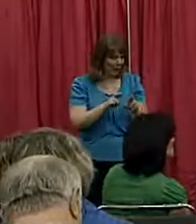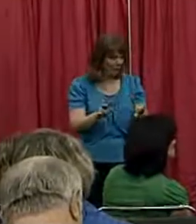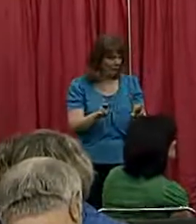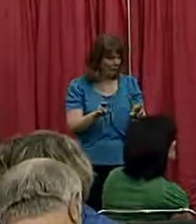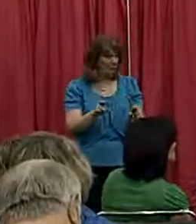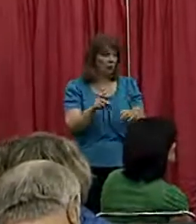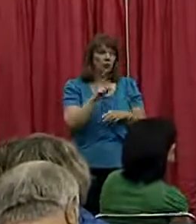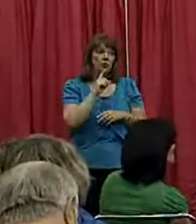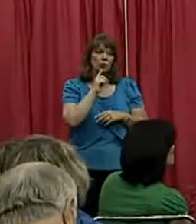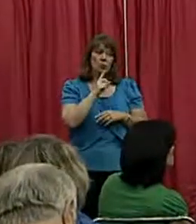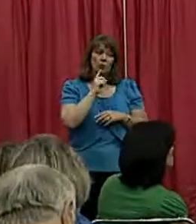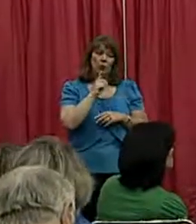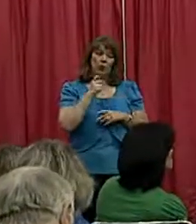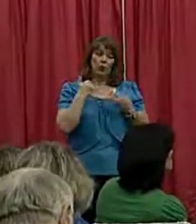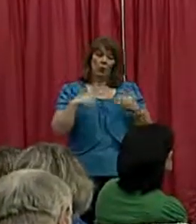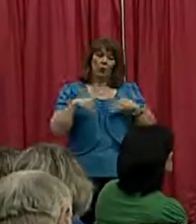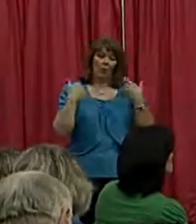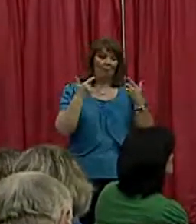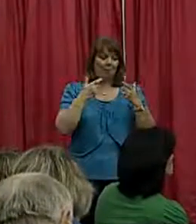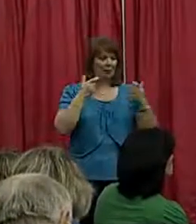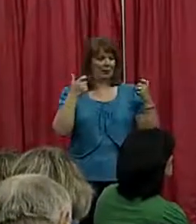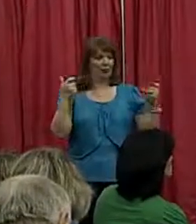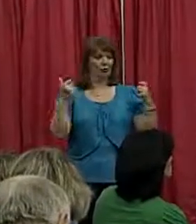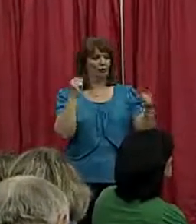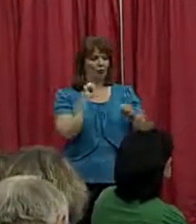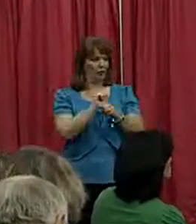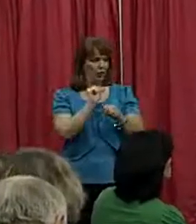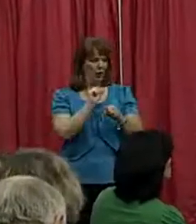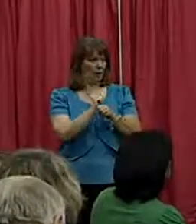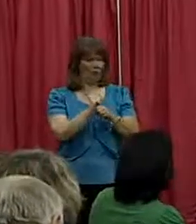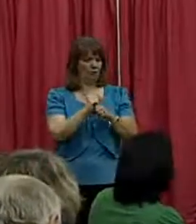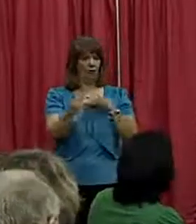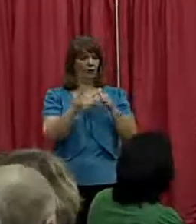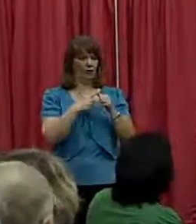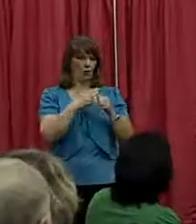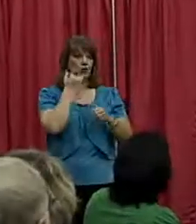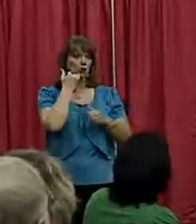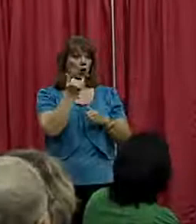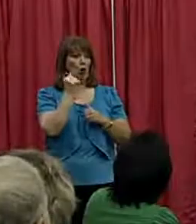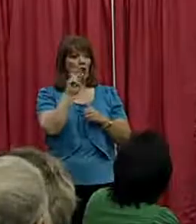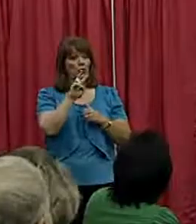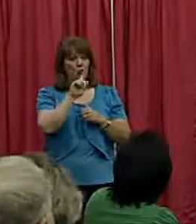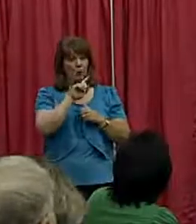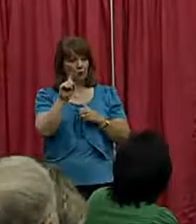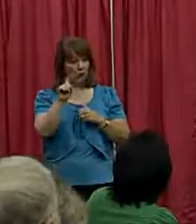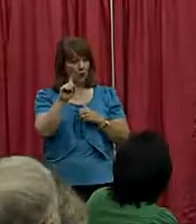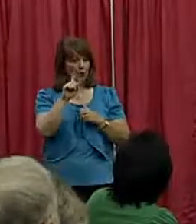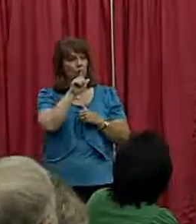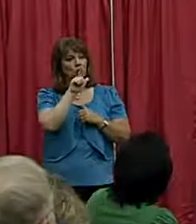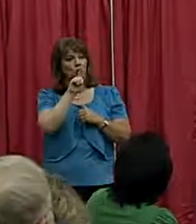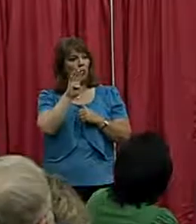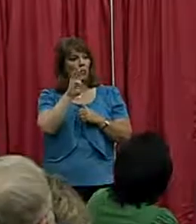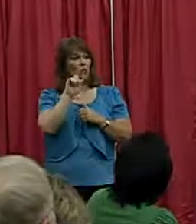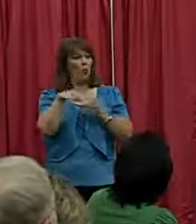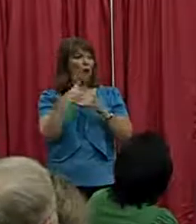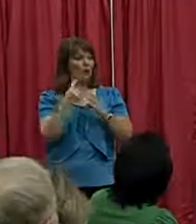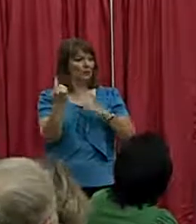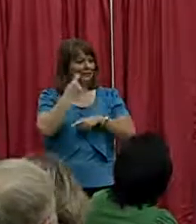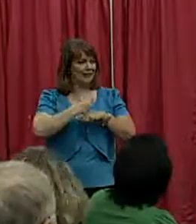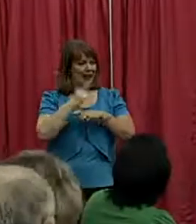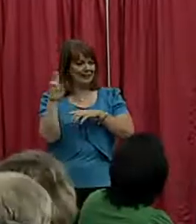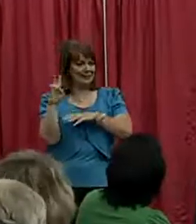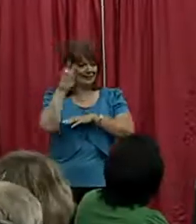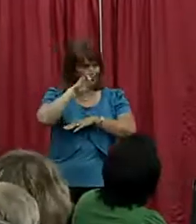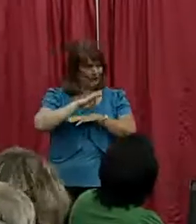pretty large task because first and foremost you can call 2-1-1 24 hours a day, seven days a week for anything